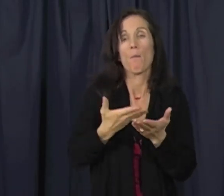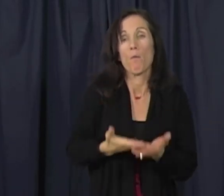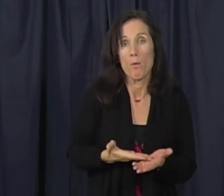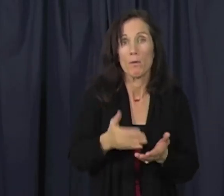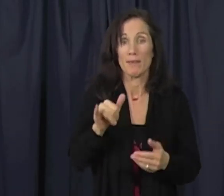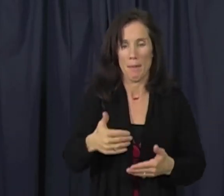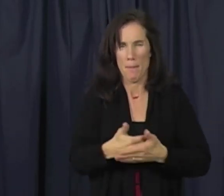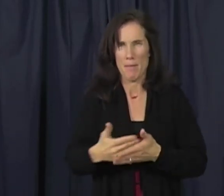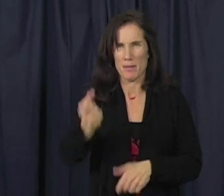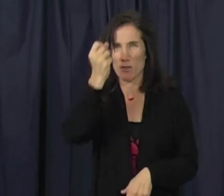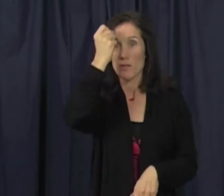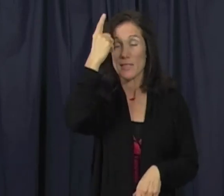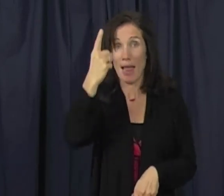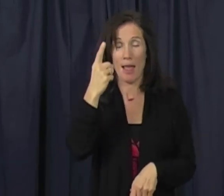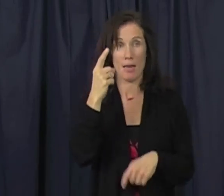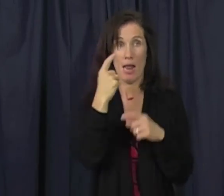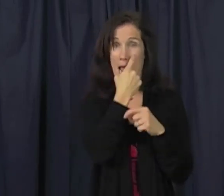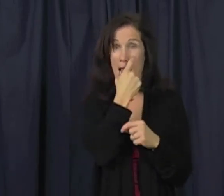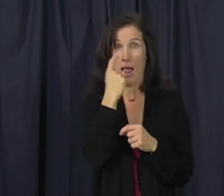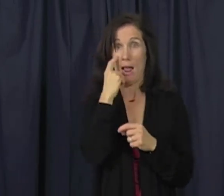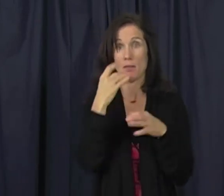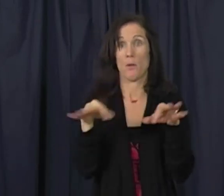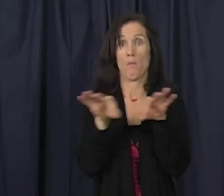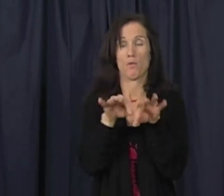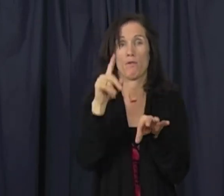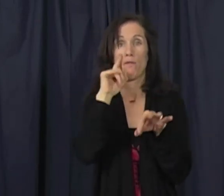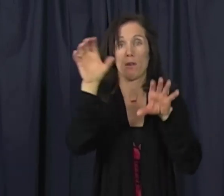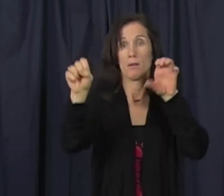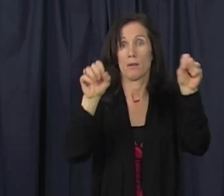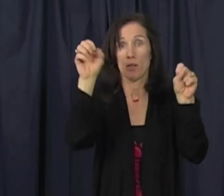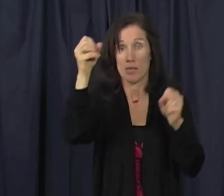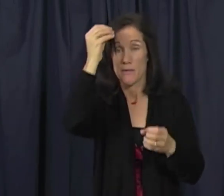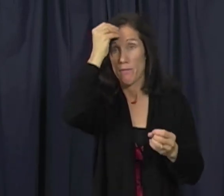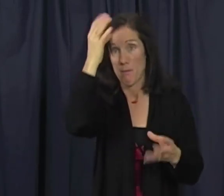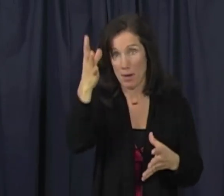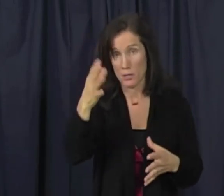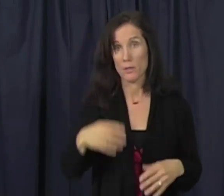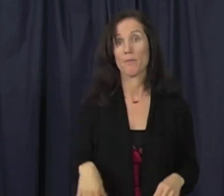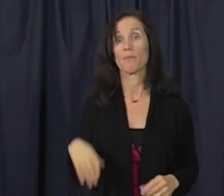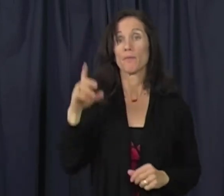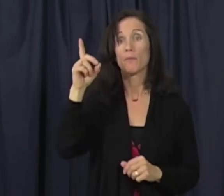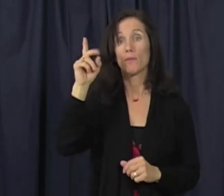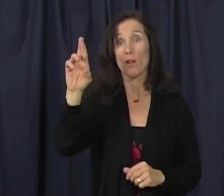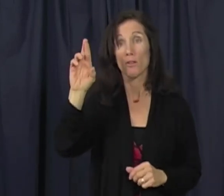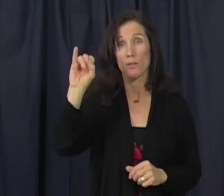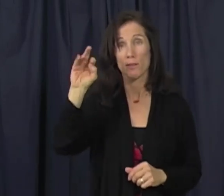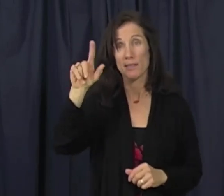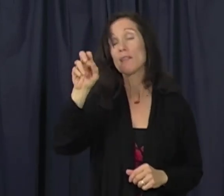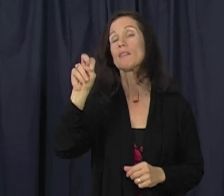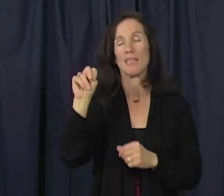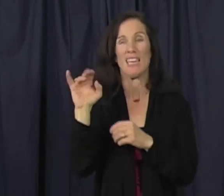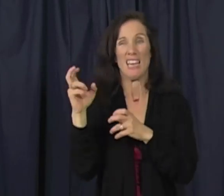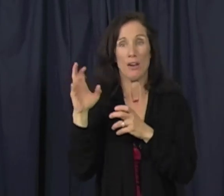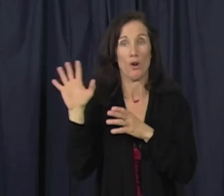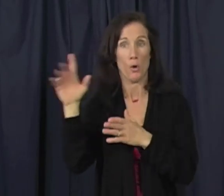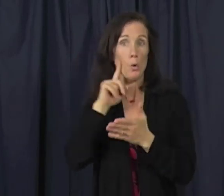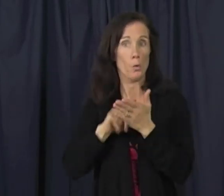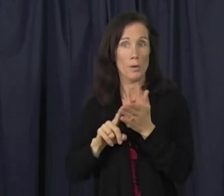shift. And so that essentially shows that babies understand that the eyes are essential for getting information.